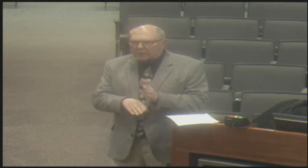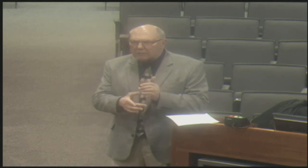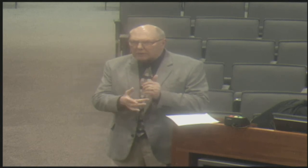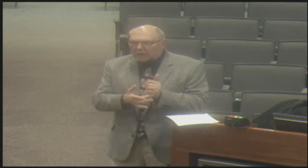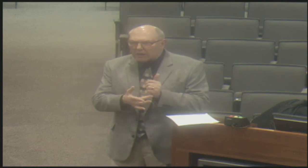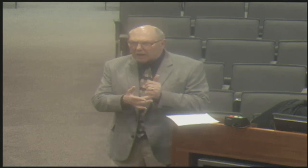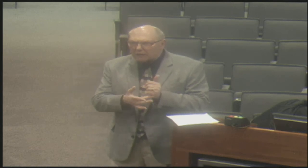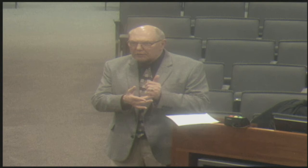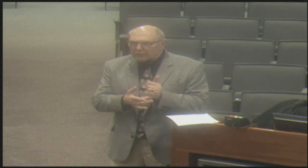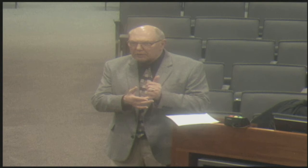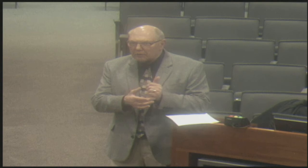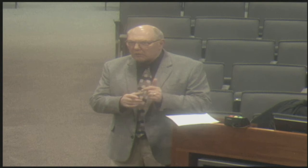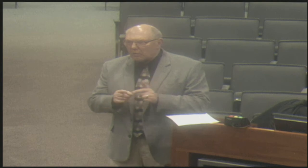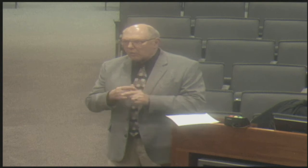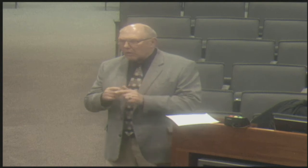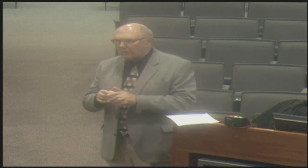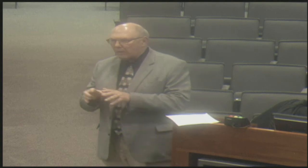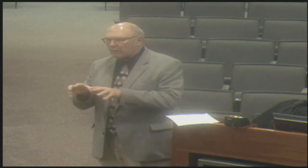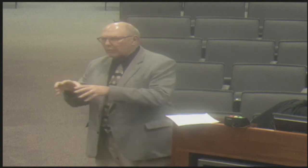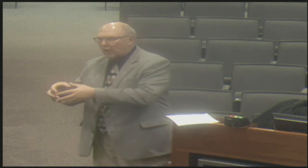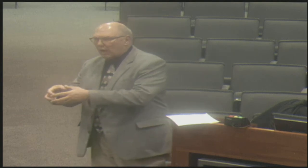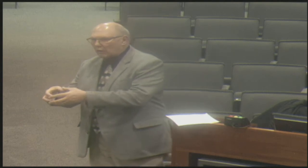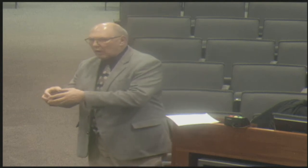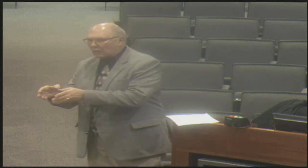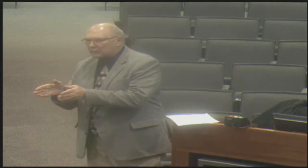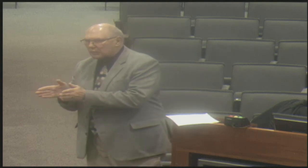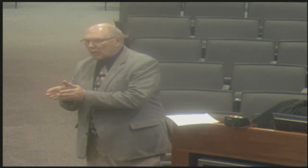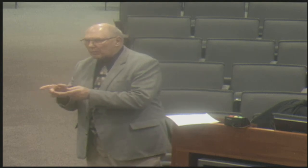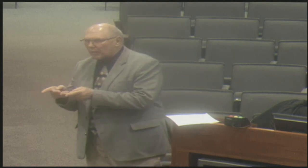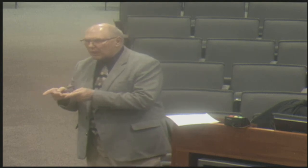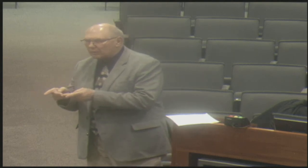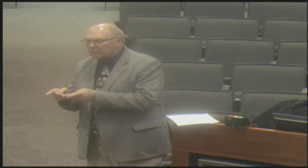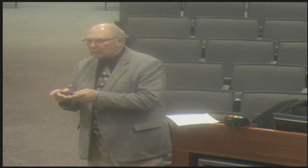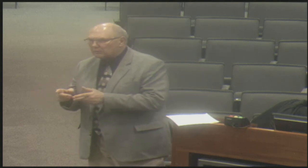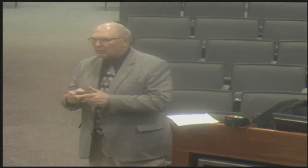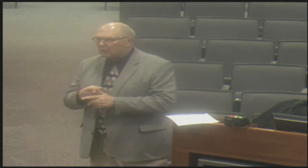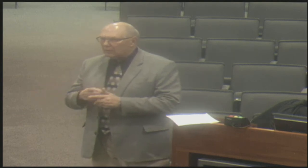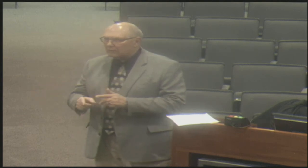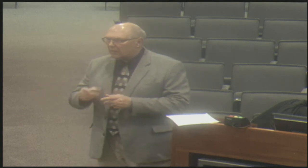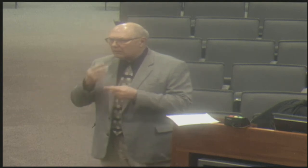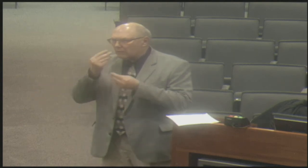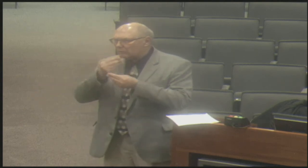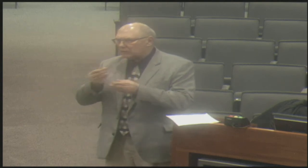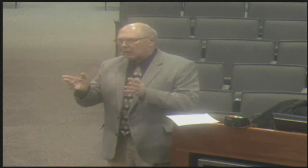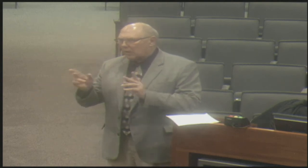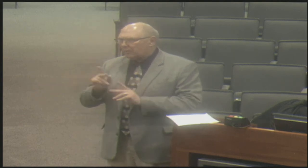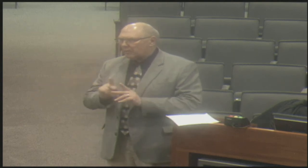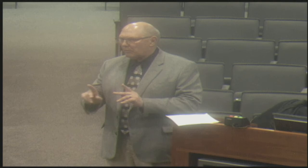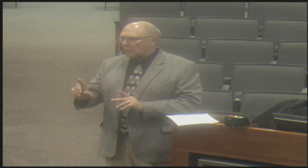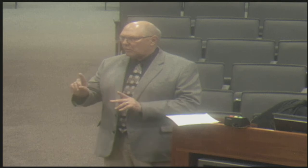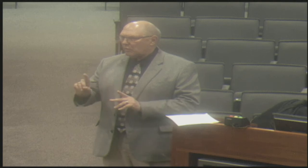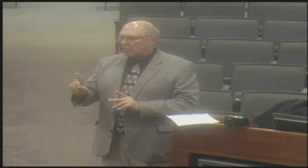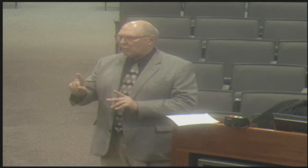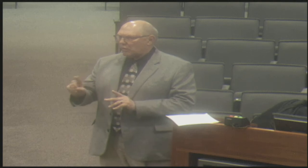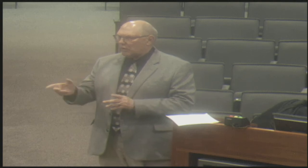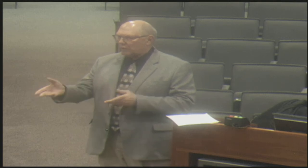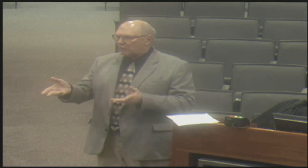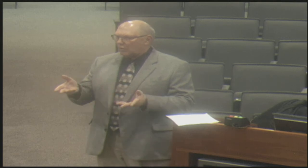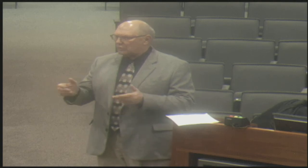They use some sort of technology and kind of